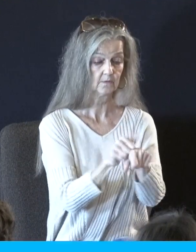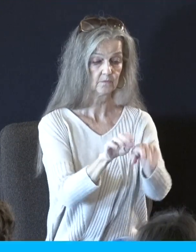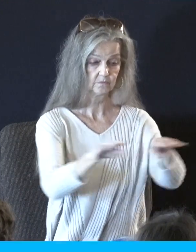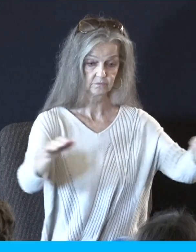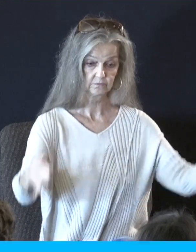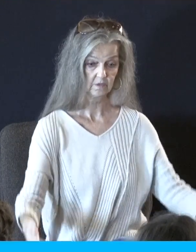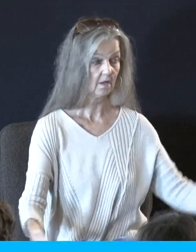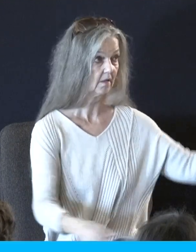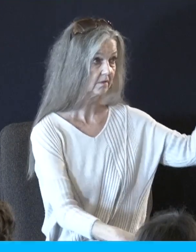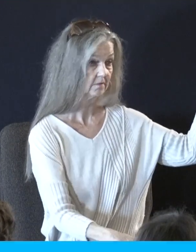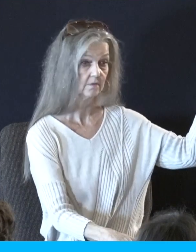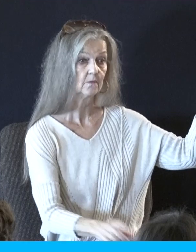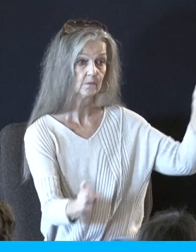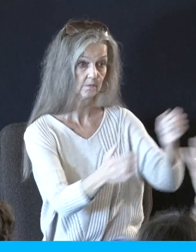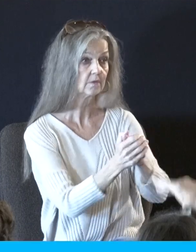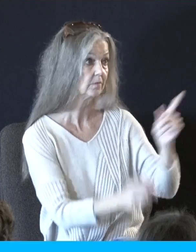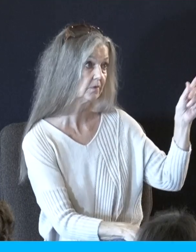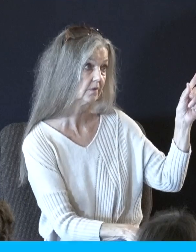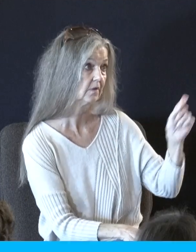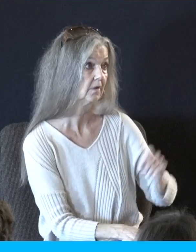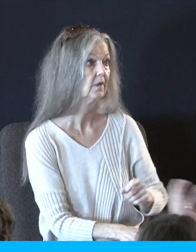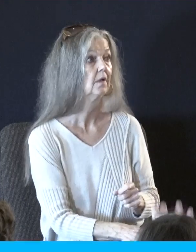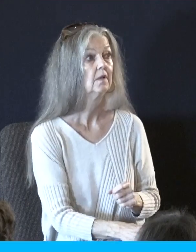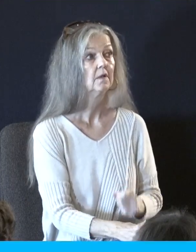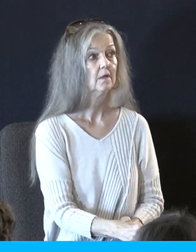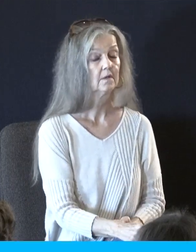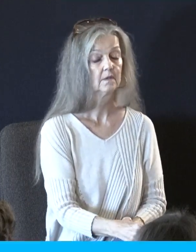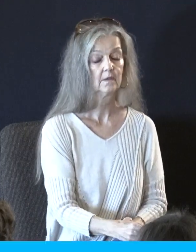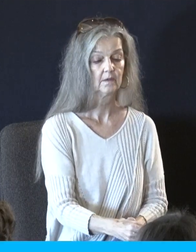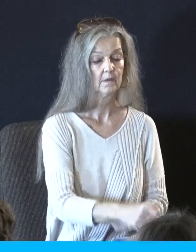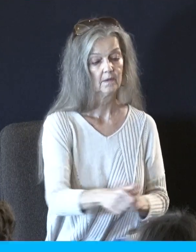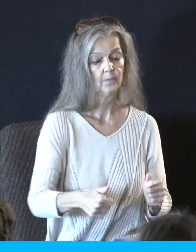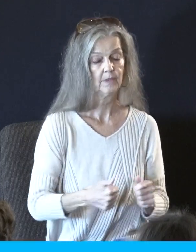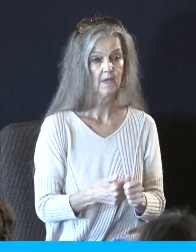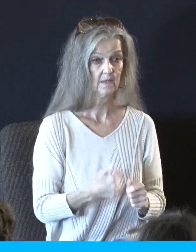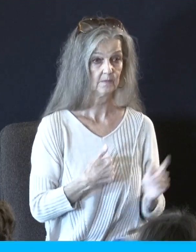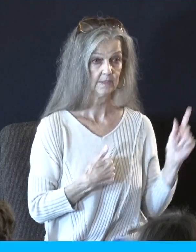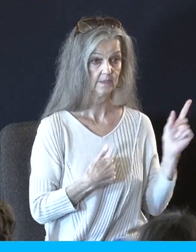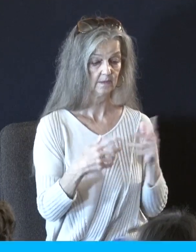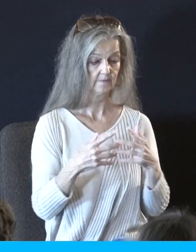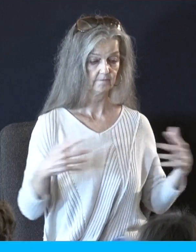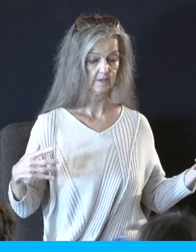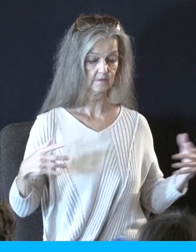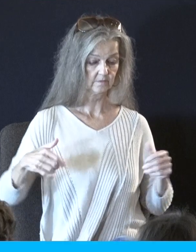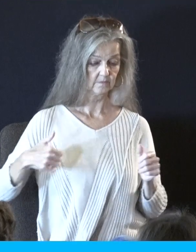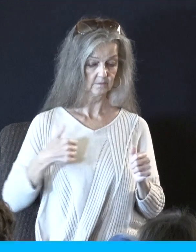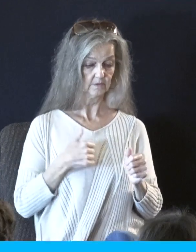worship site. Now behind me in this fenced-in archaeological site that the Saudis are protecting, you see both a stand with